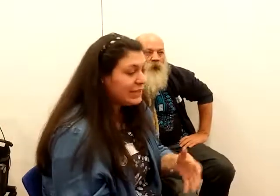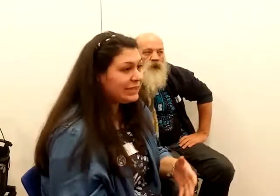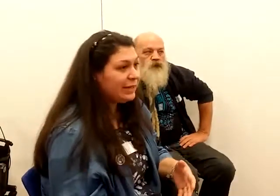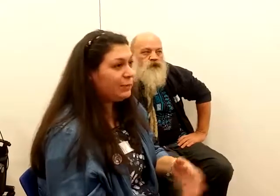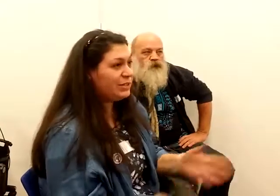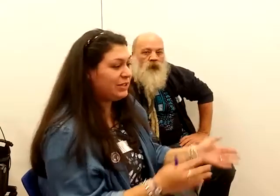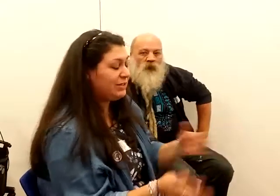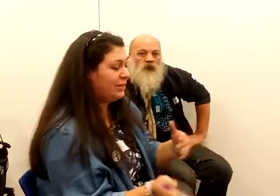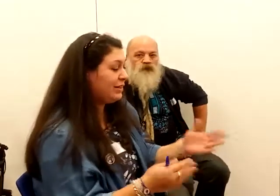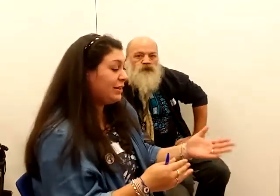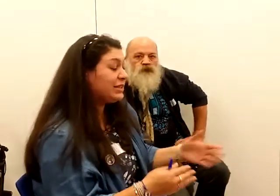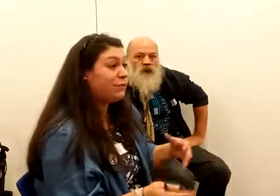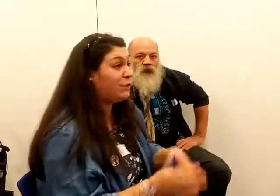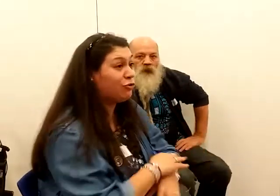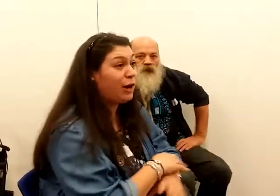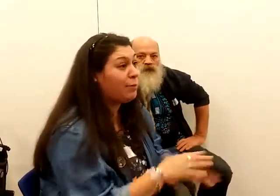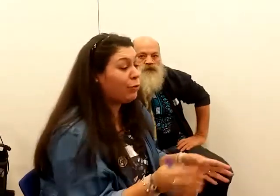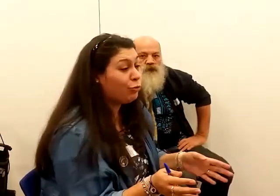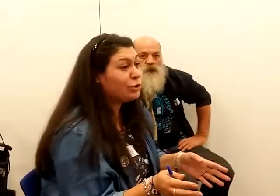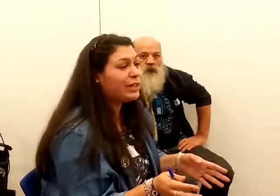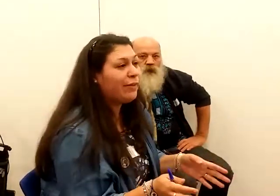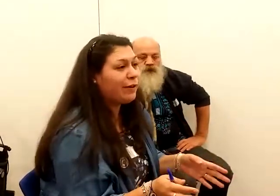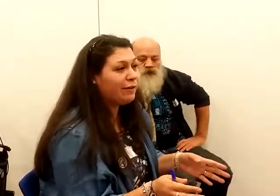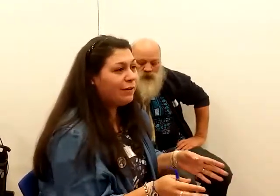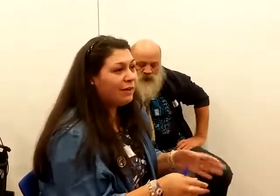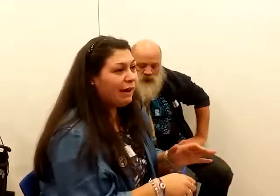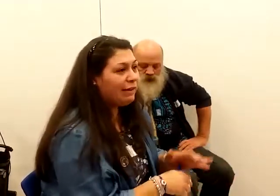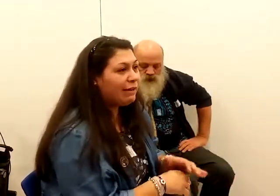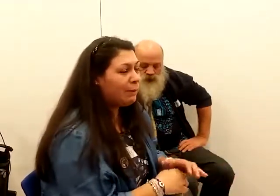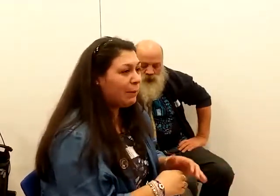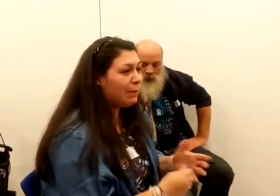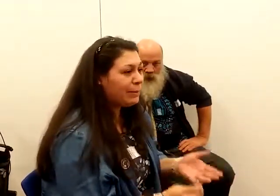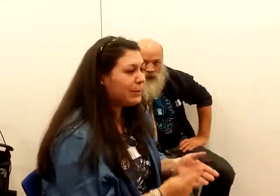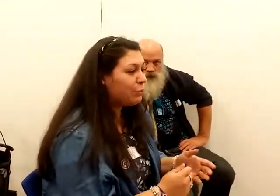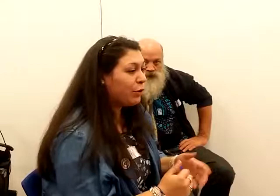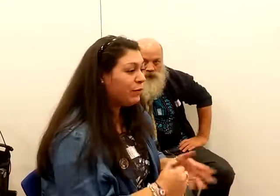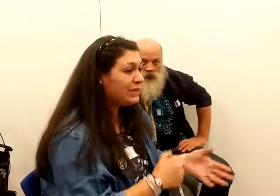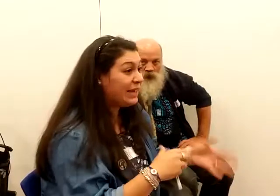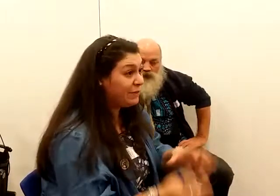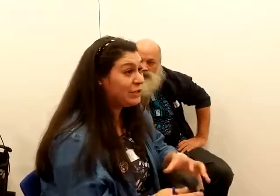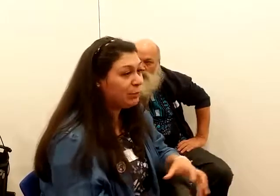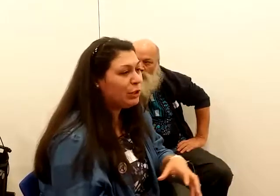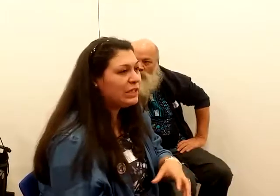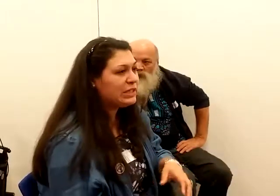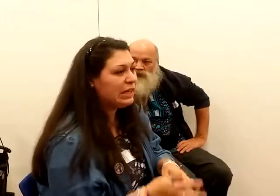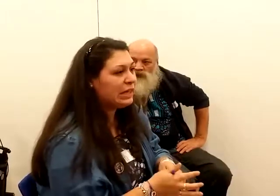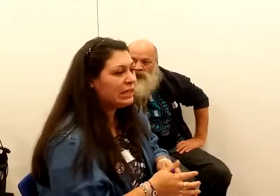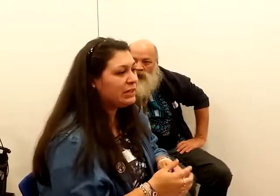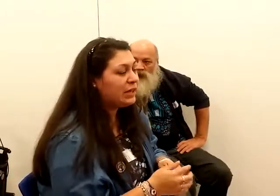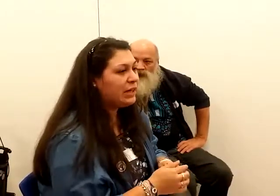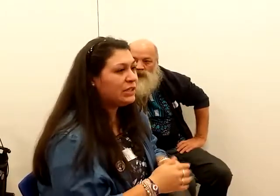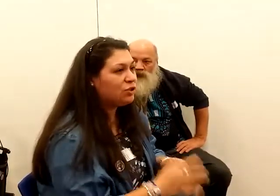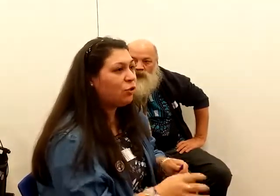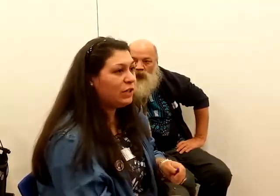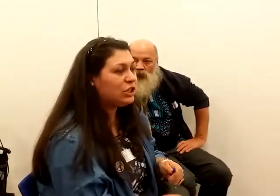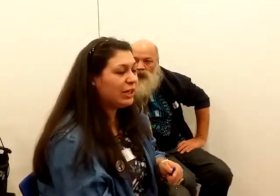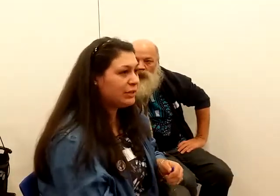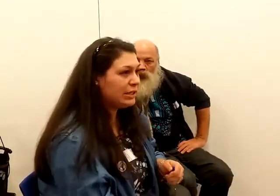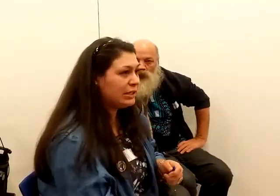SSE, which is a different grammar altogether, and I think people are missing the point for a deafened community, that it's not reaching out